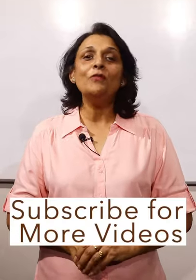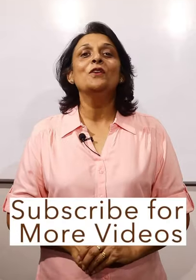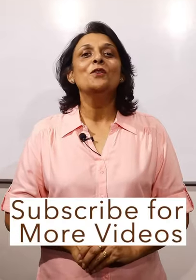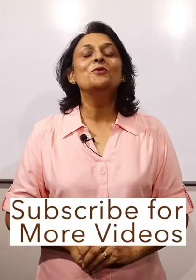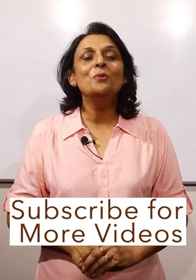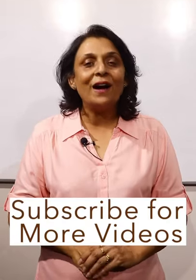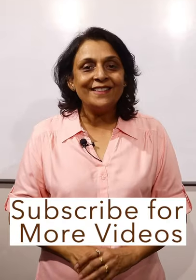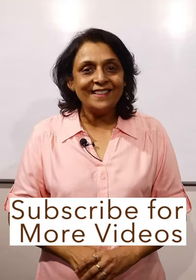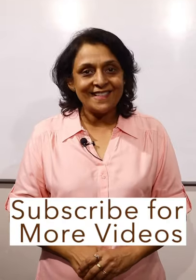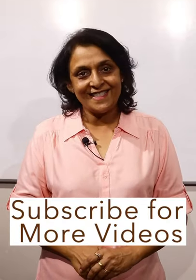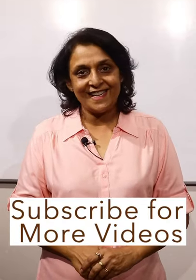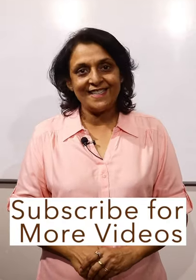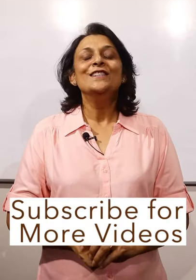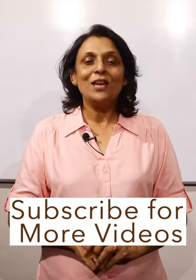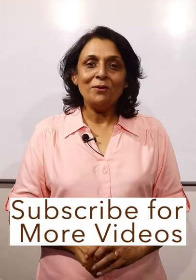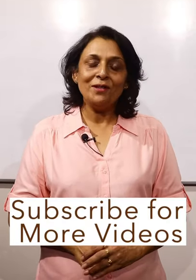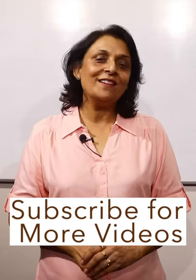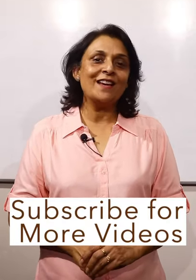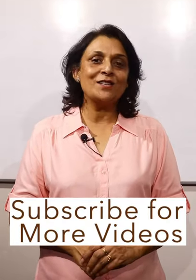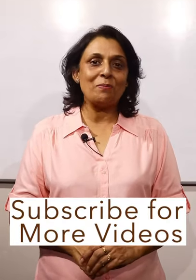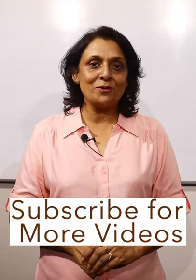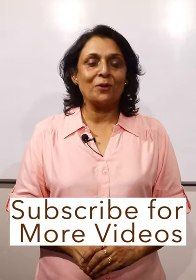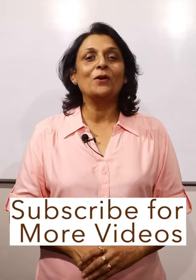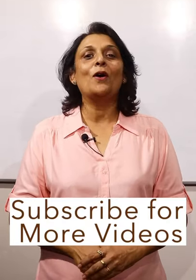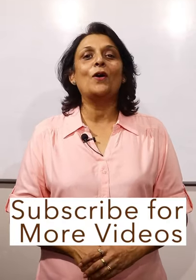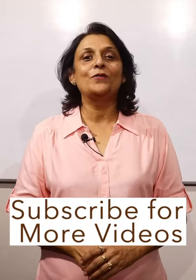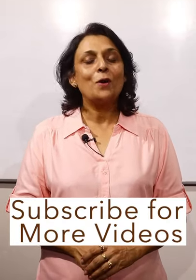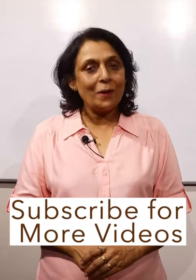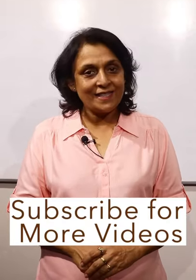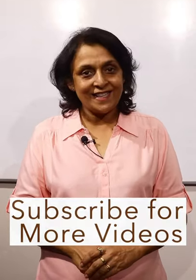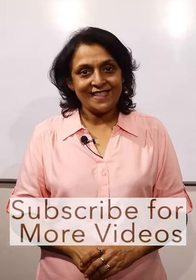206. See you in the next episode of Quick 60.